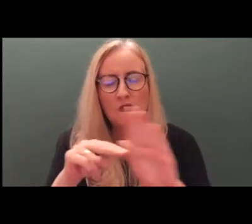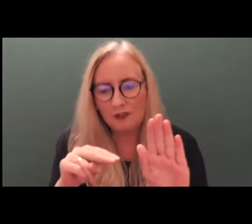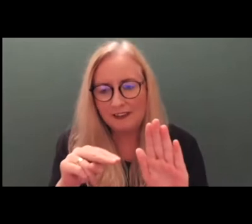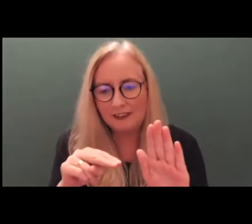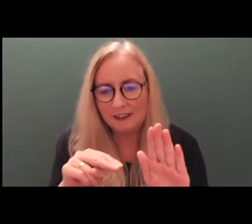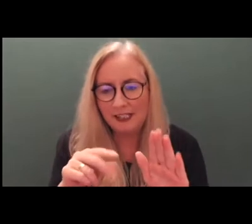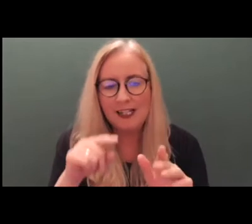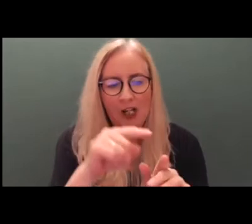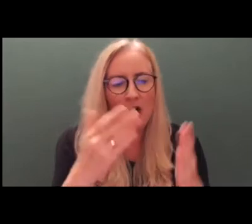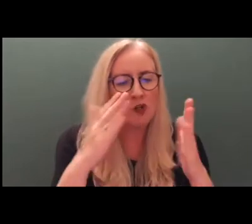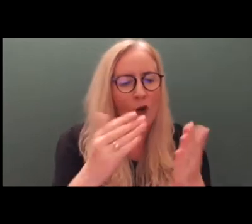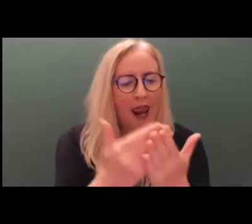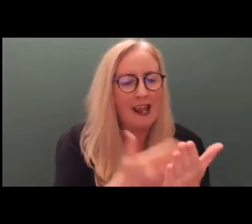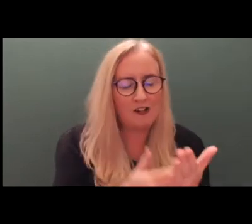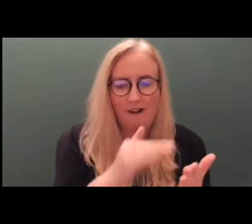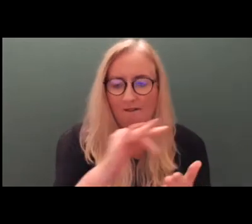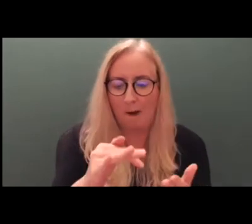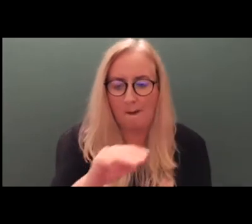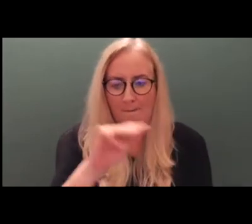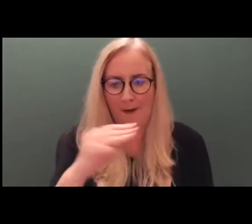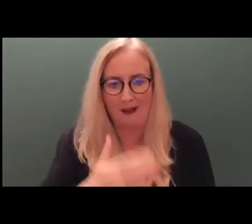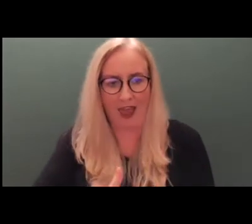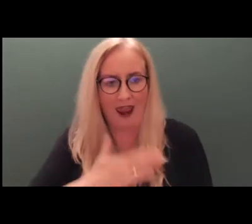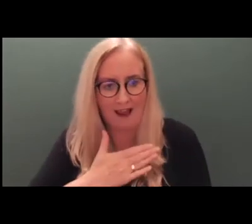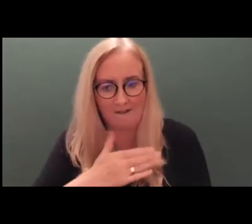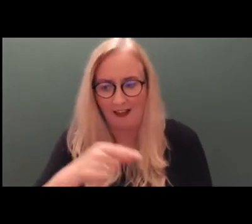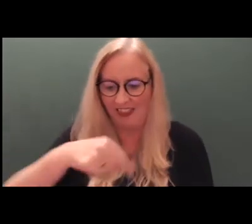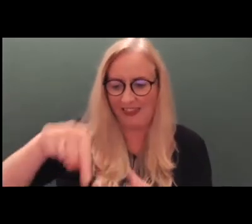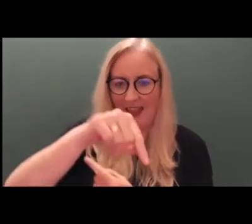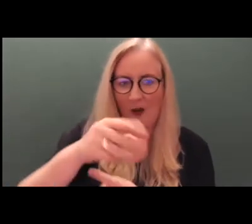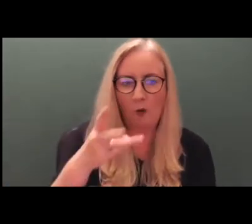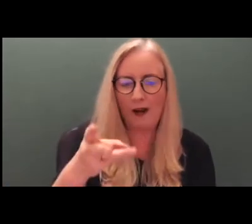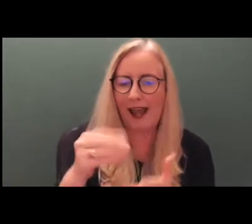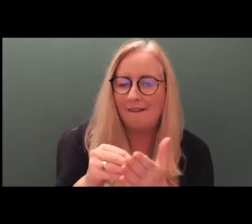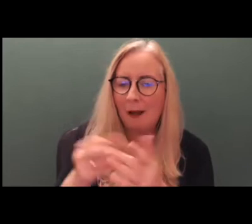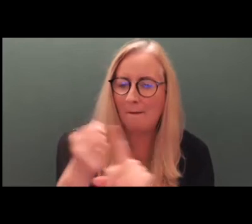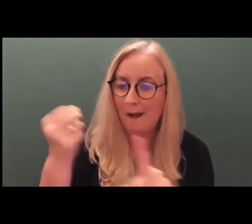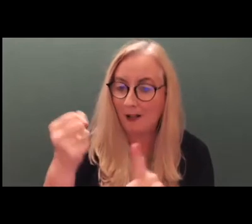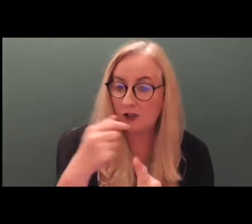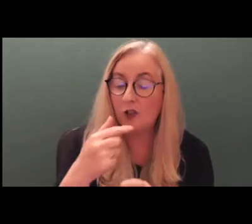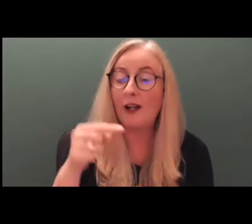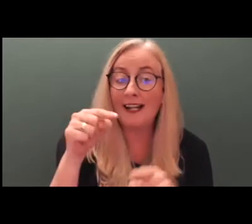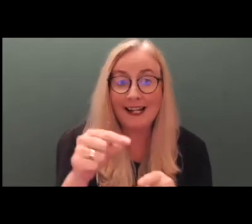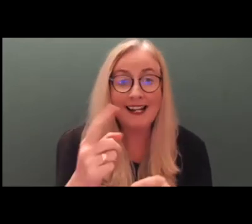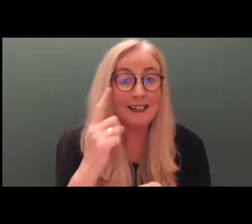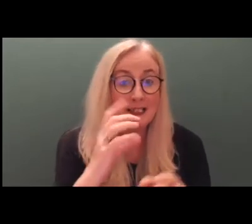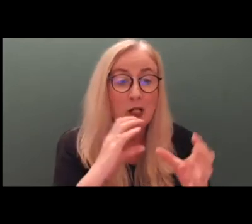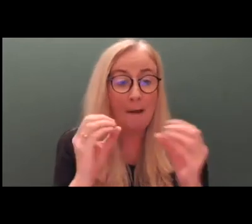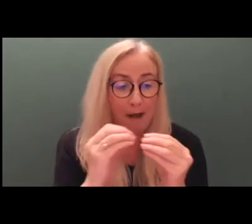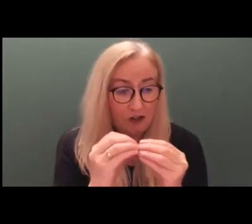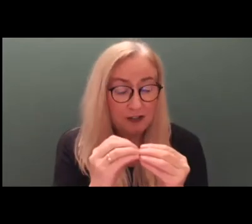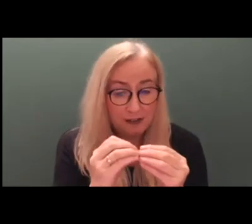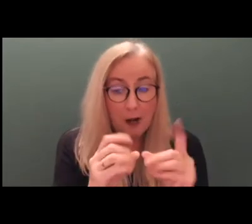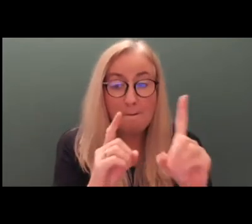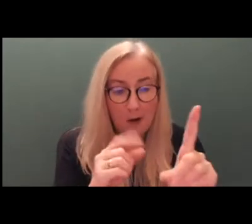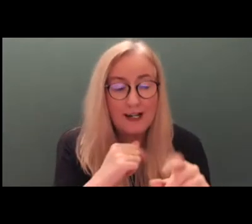title for First of all, as has been stated earlier, but I think it's important to